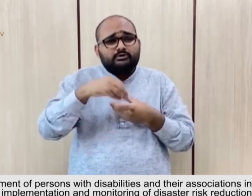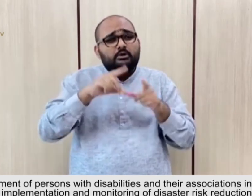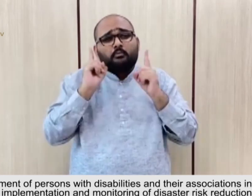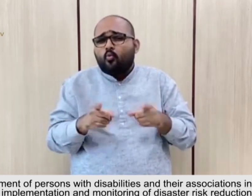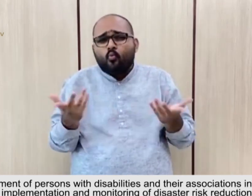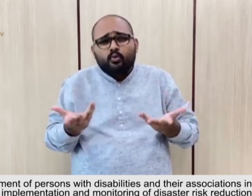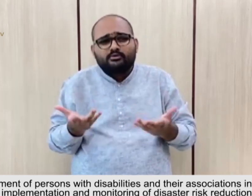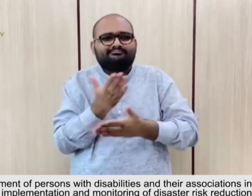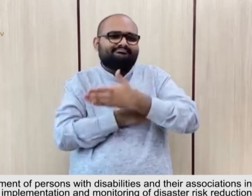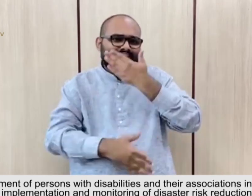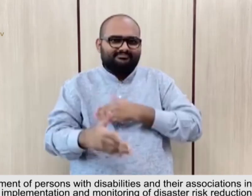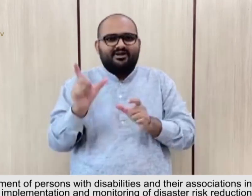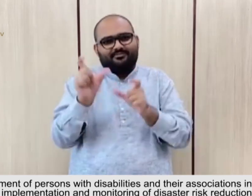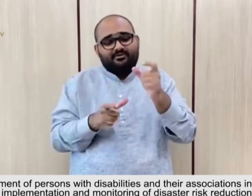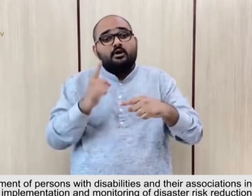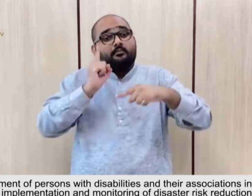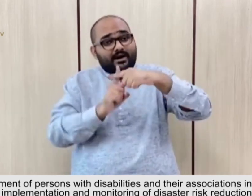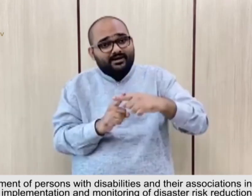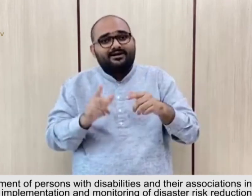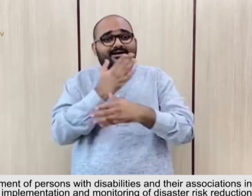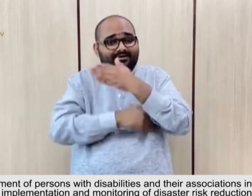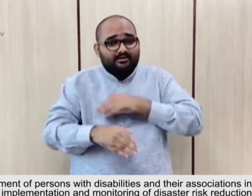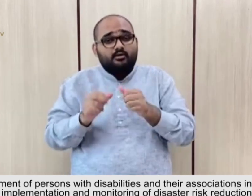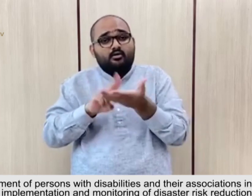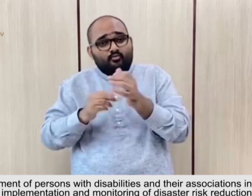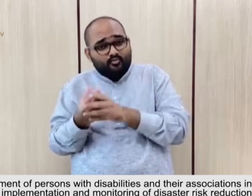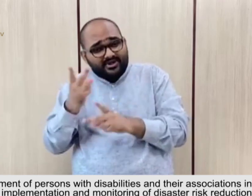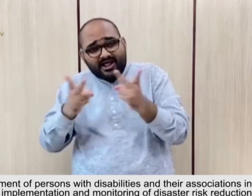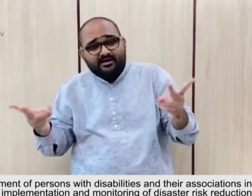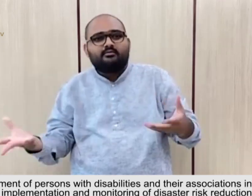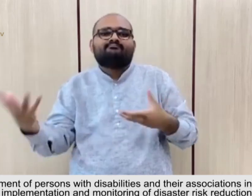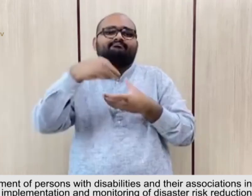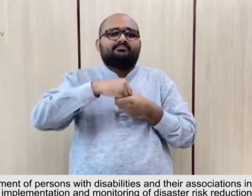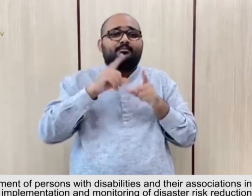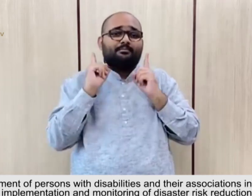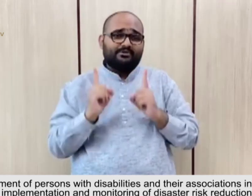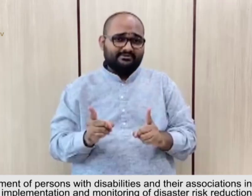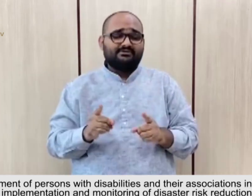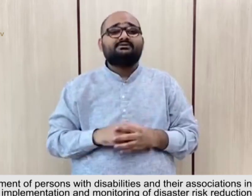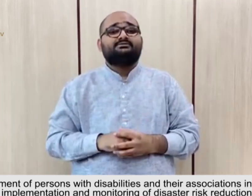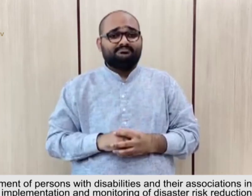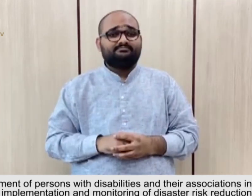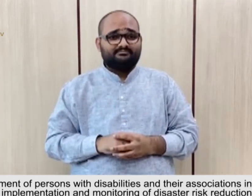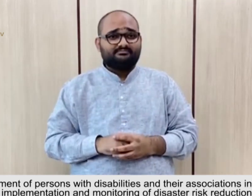5. Monitoring of disaster risk reduction.